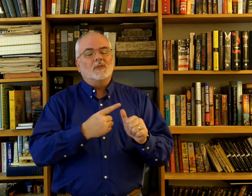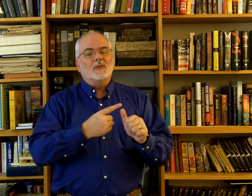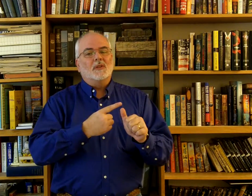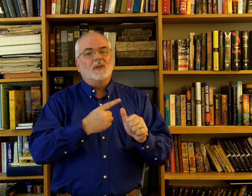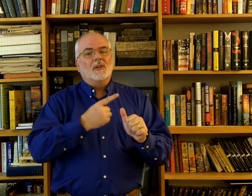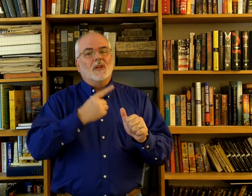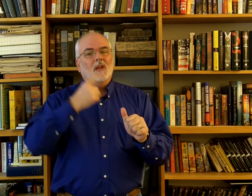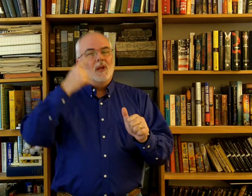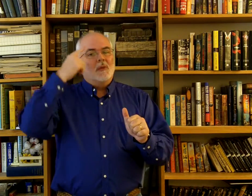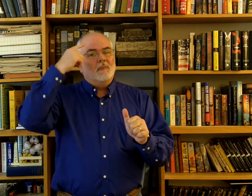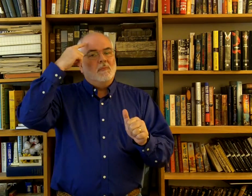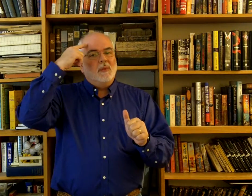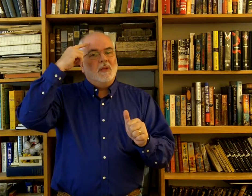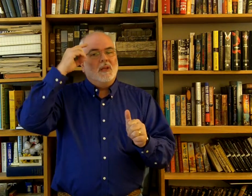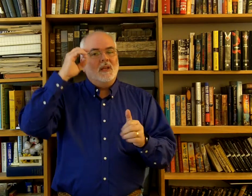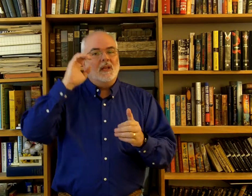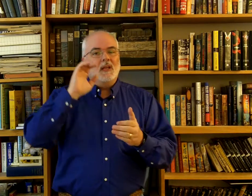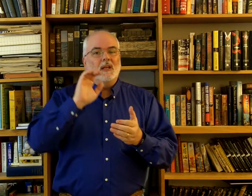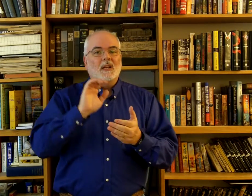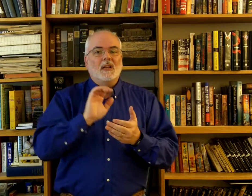believed.